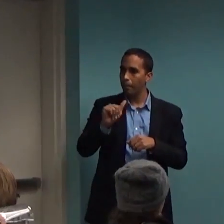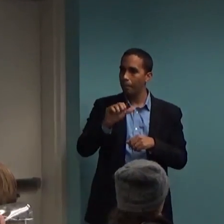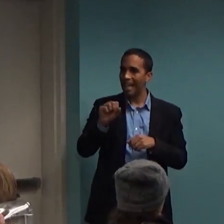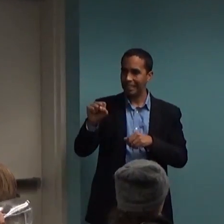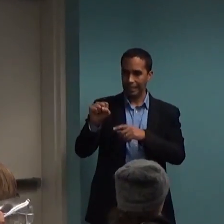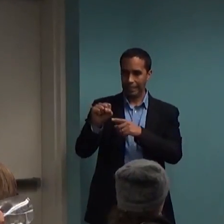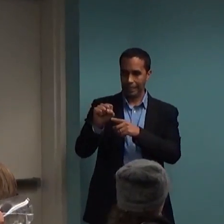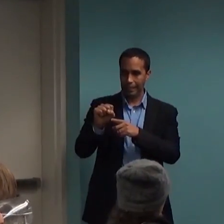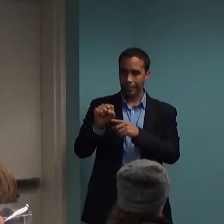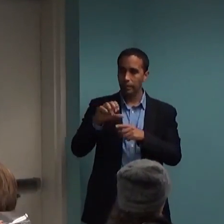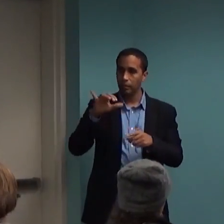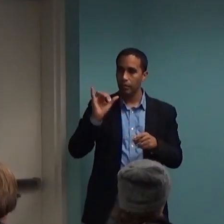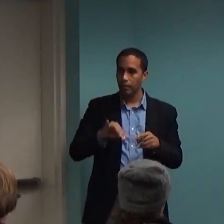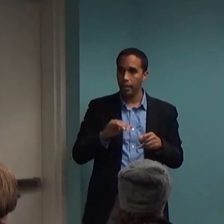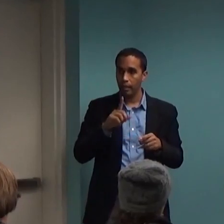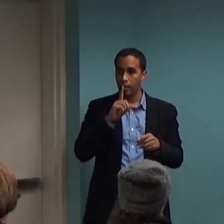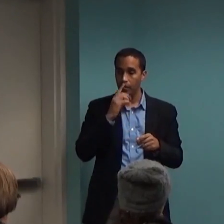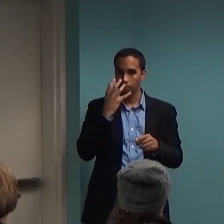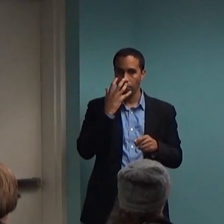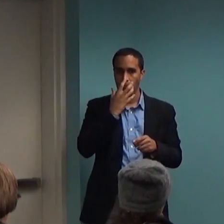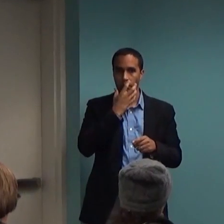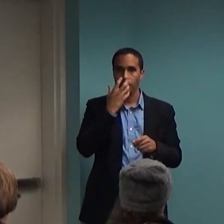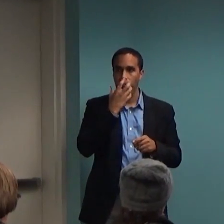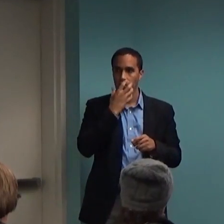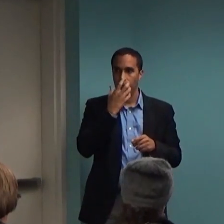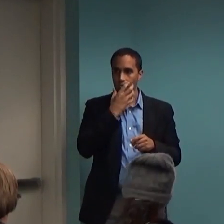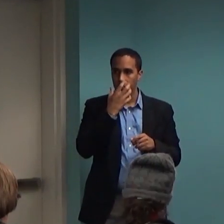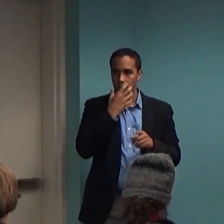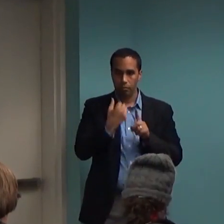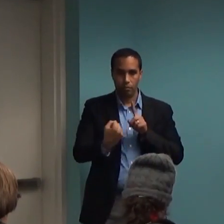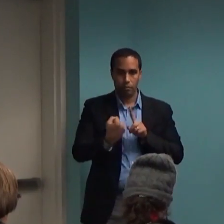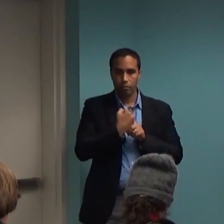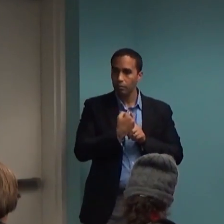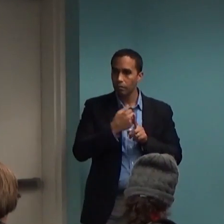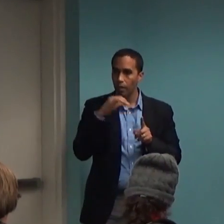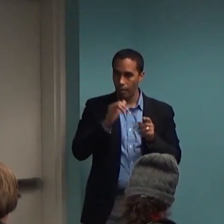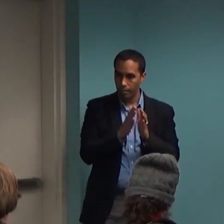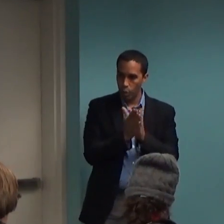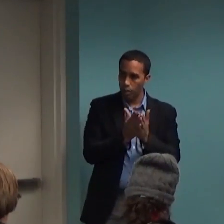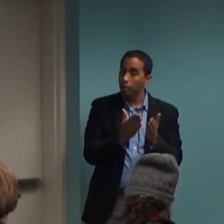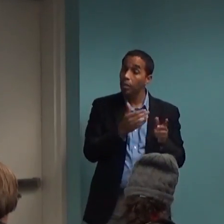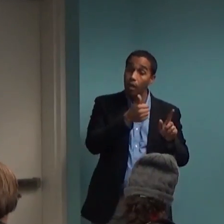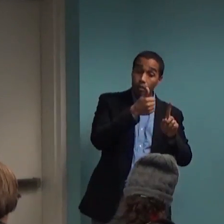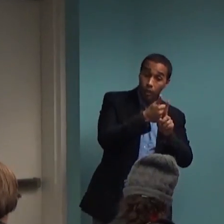It's an unbelievably compelling read, and she's not a psychiatrist, she's a journalist.